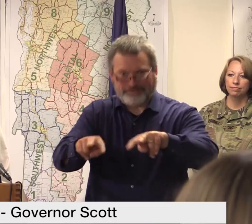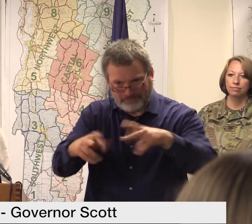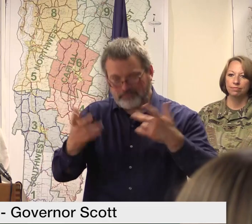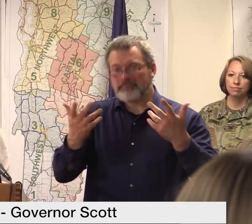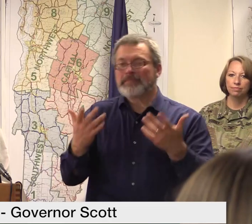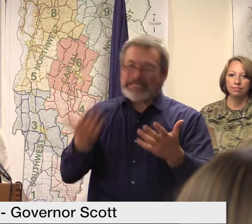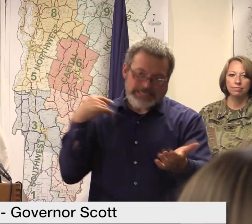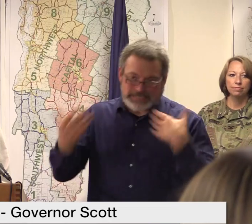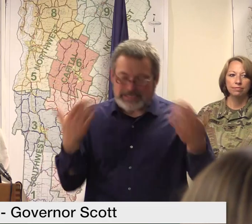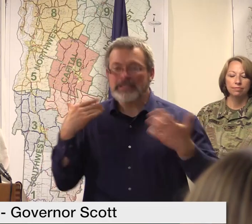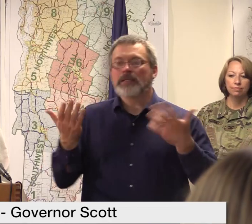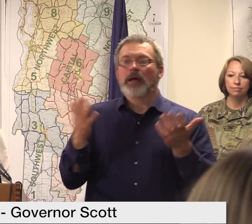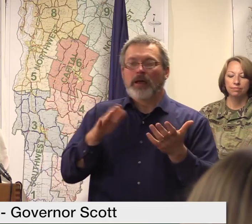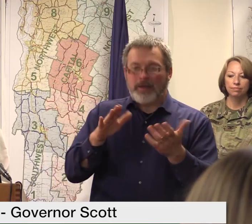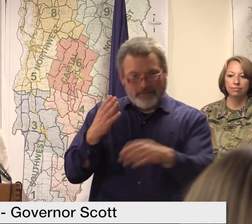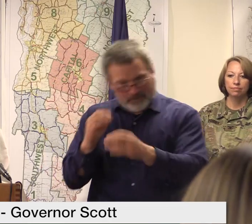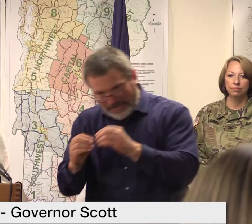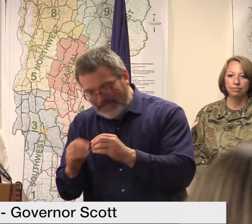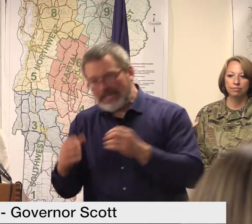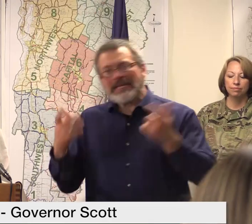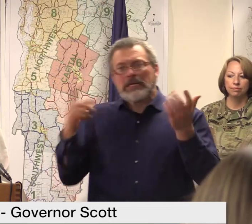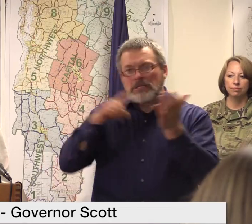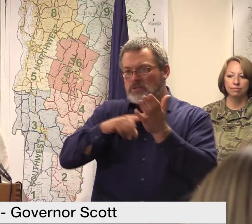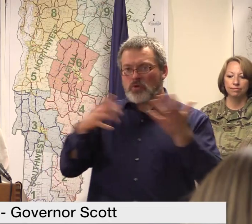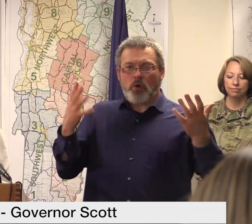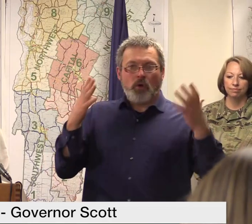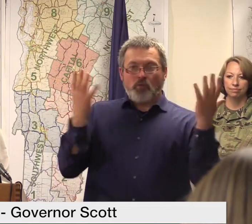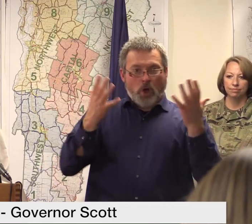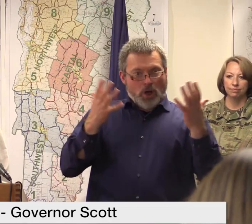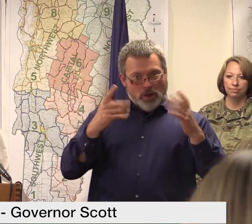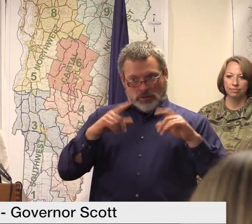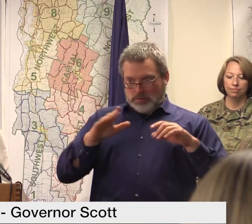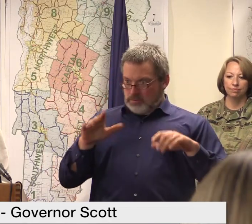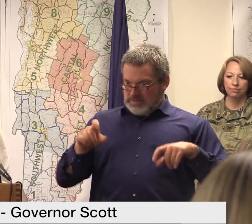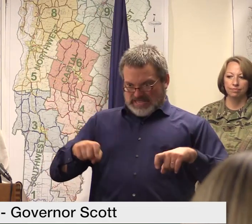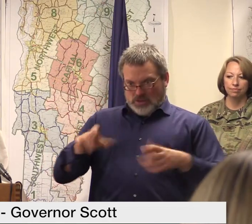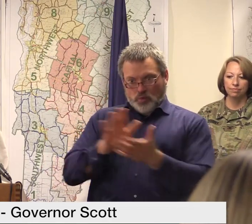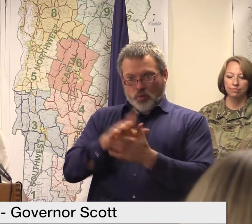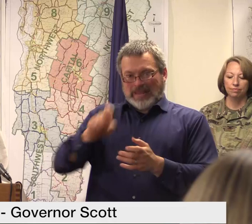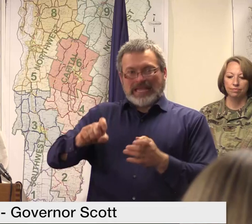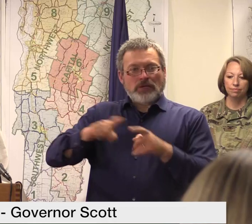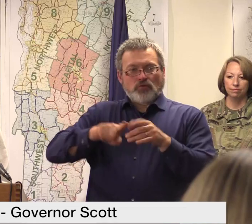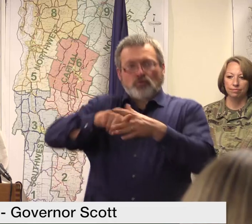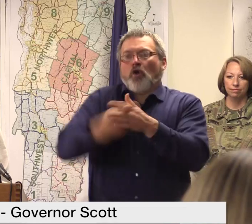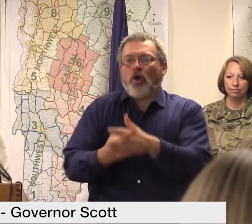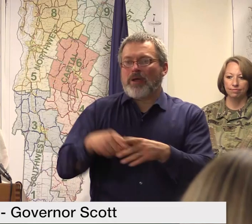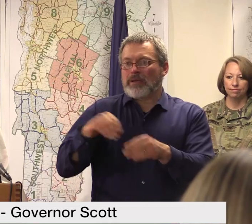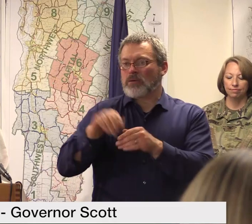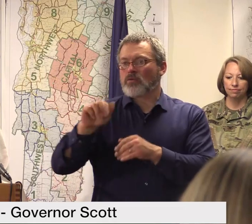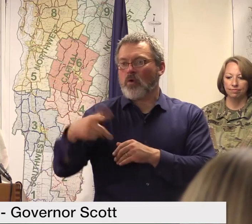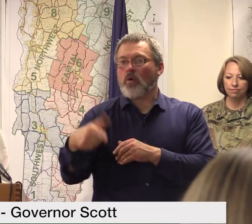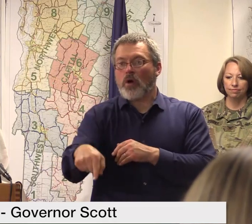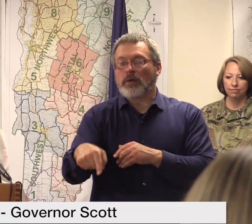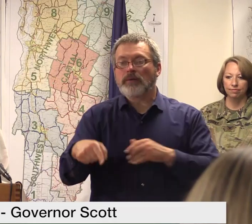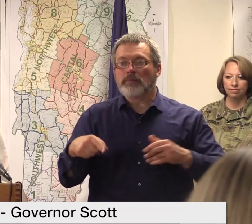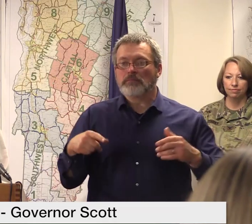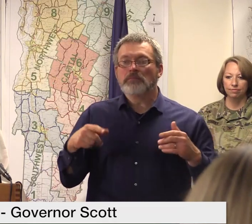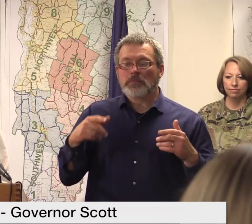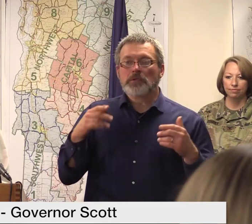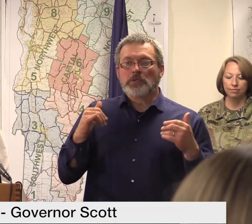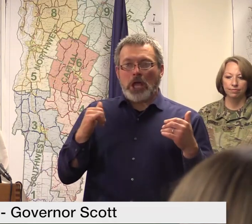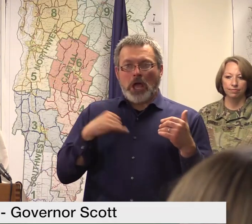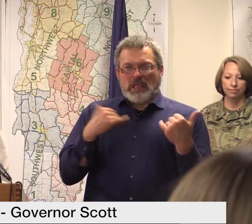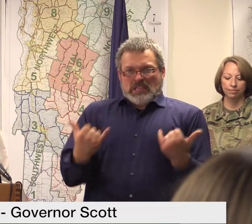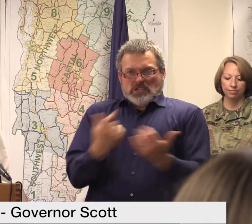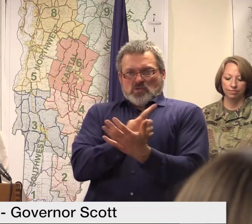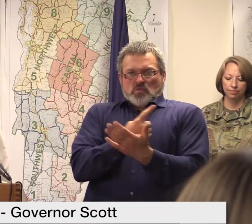we're pretty done with an initial scan of how many schools across the state have been impacted and now we're trying to